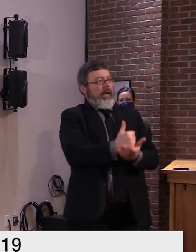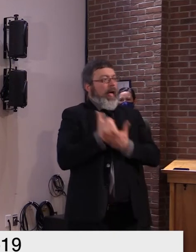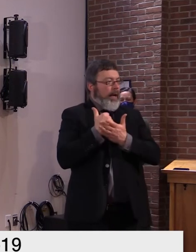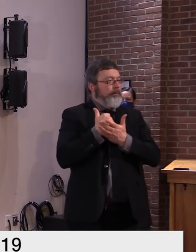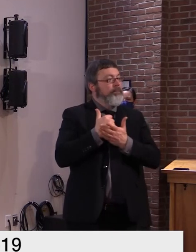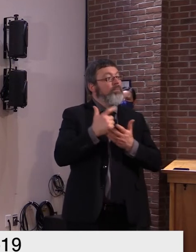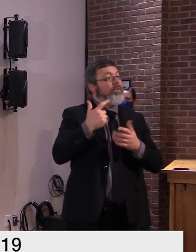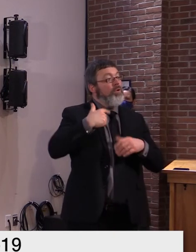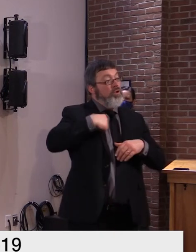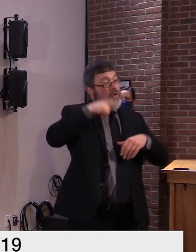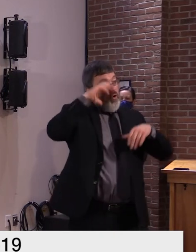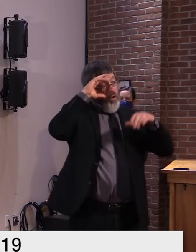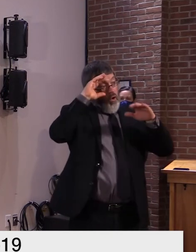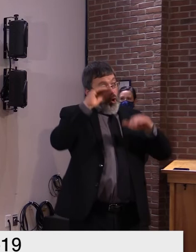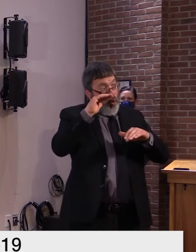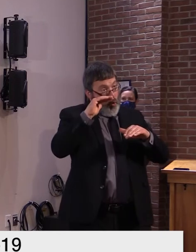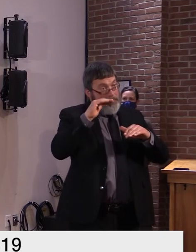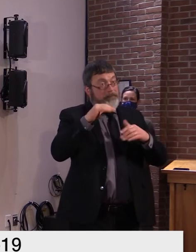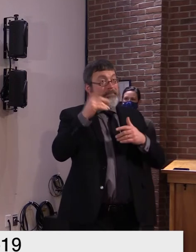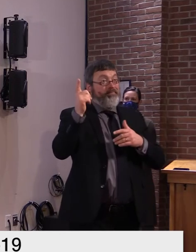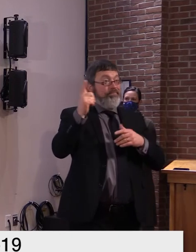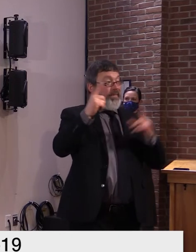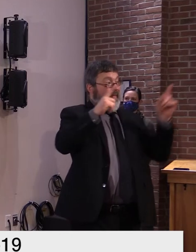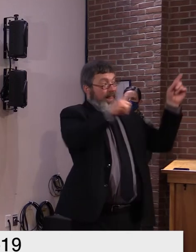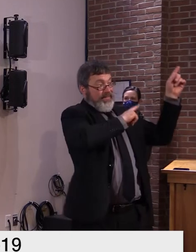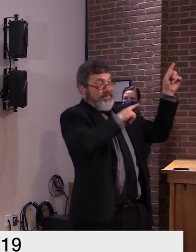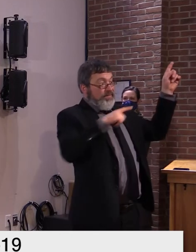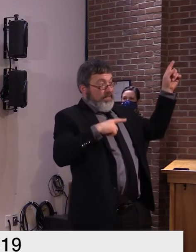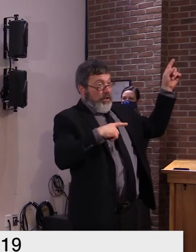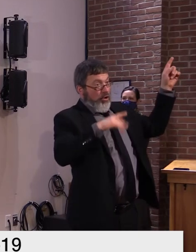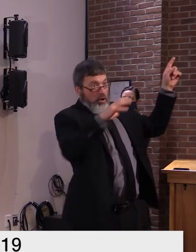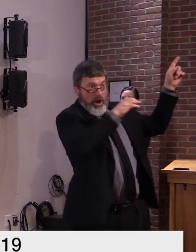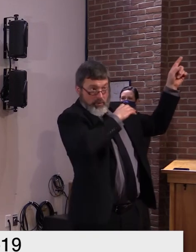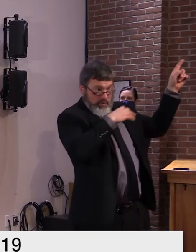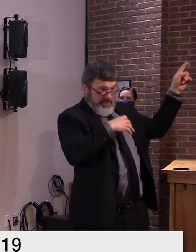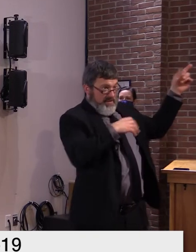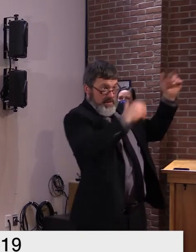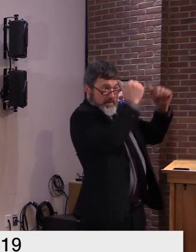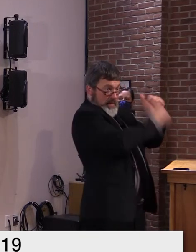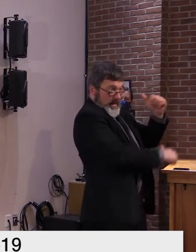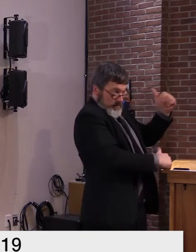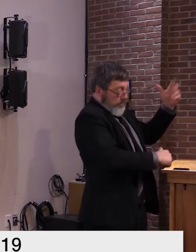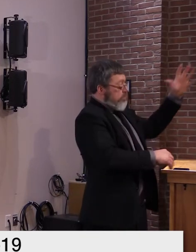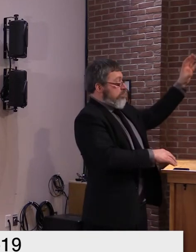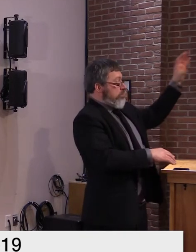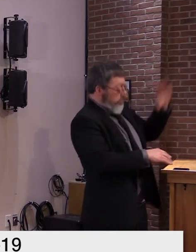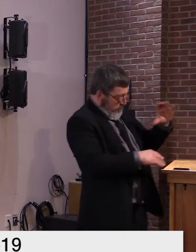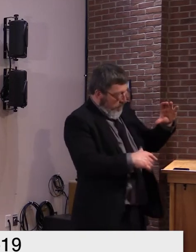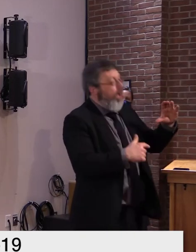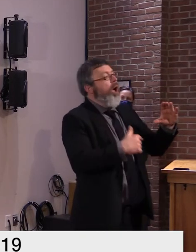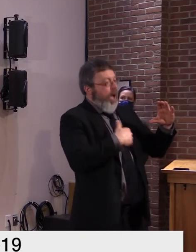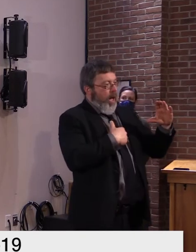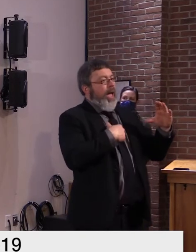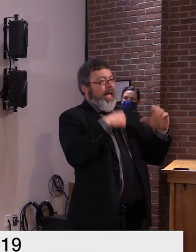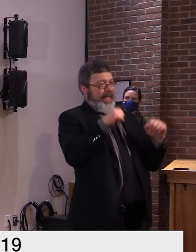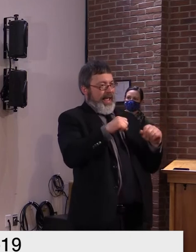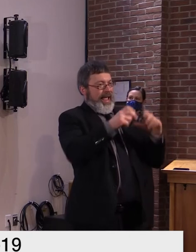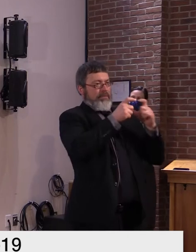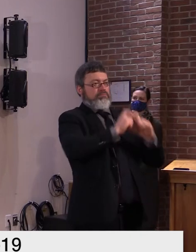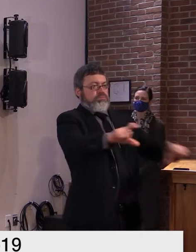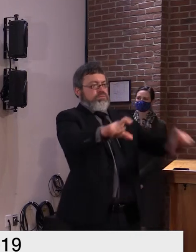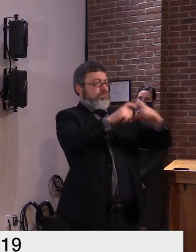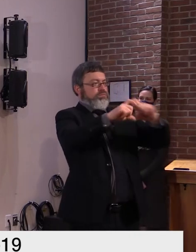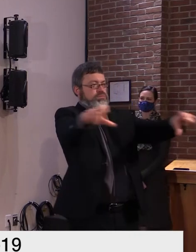package that Congress will hopefully pass that there will be more funding available that we can distribute to them. We just took a different